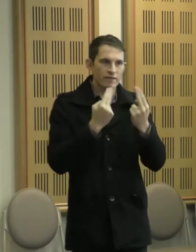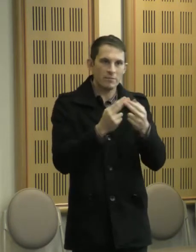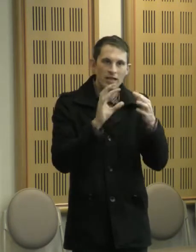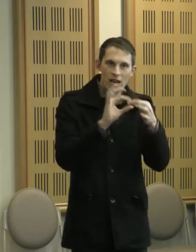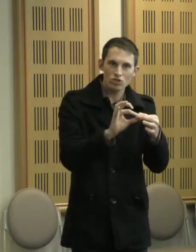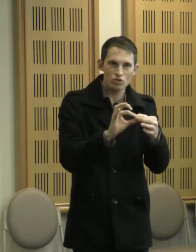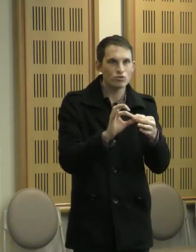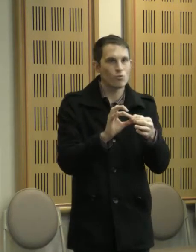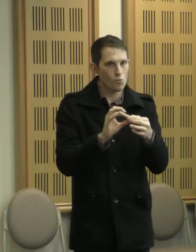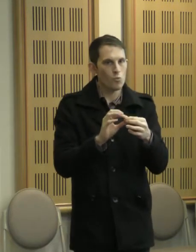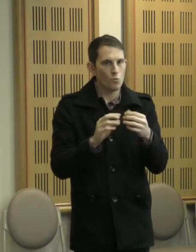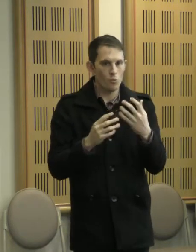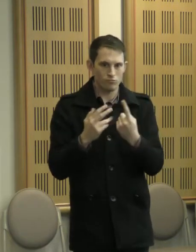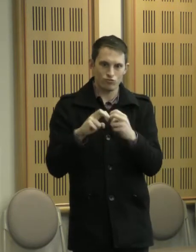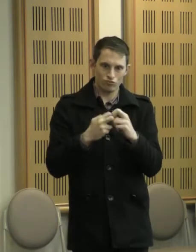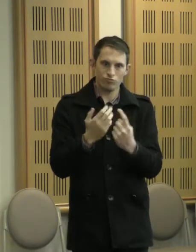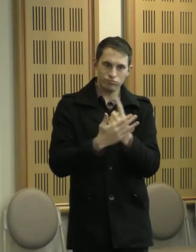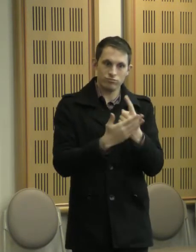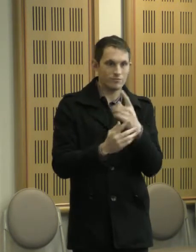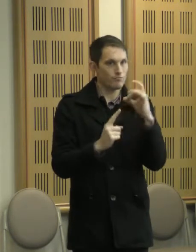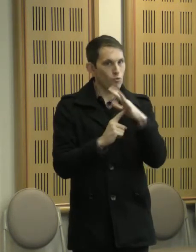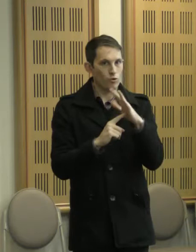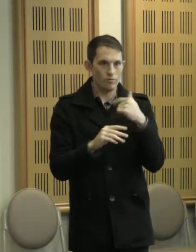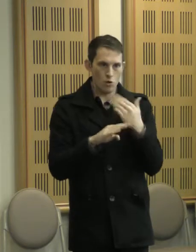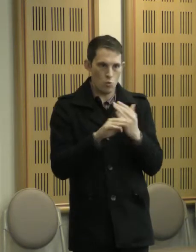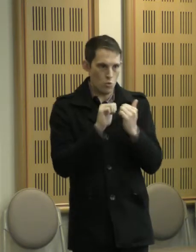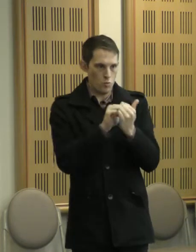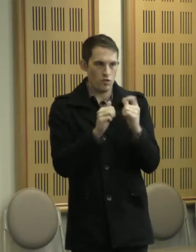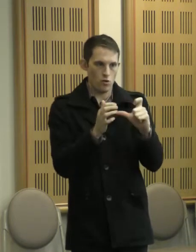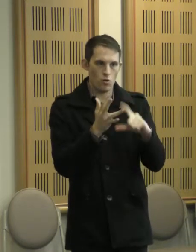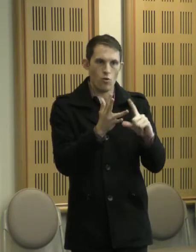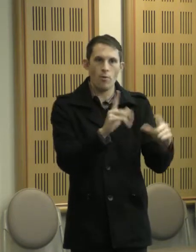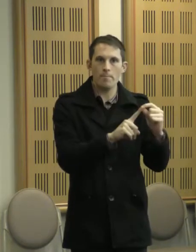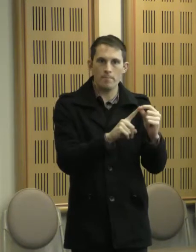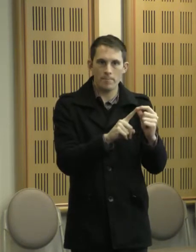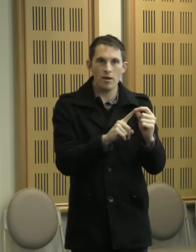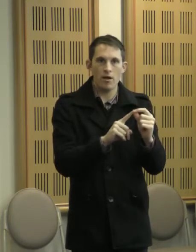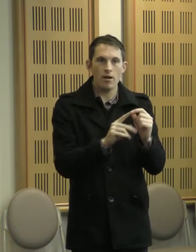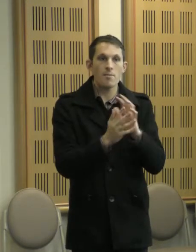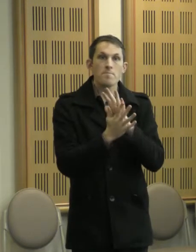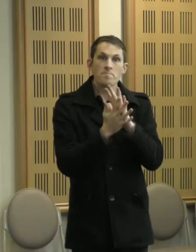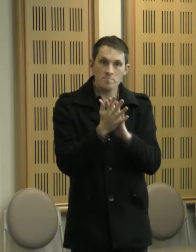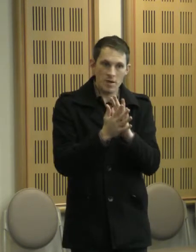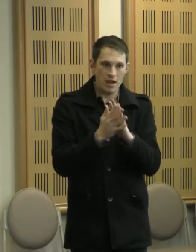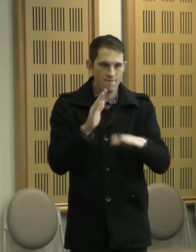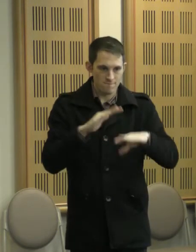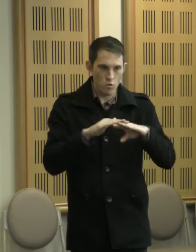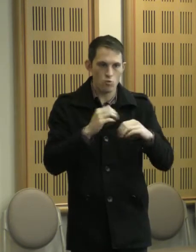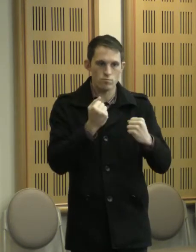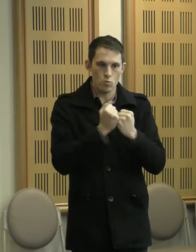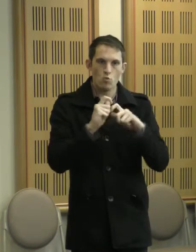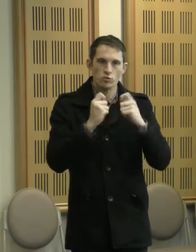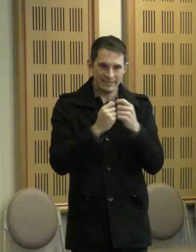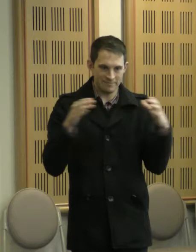This is where it's essential to work in conjunction with the co-op so that the whole support team is working in the same